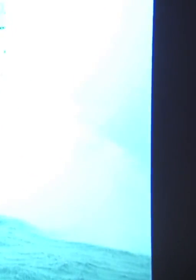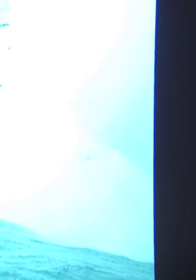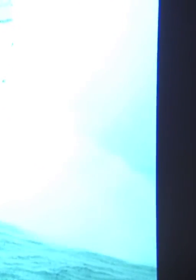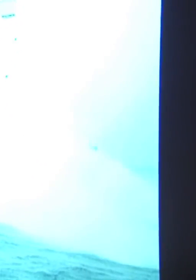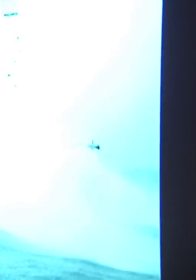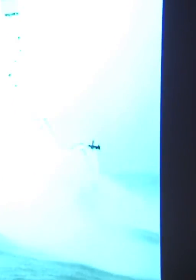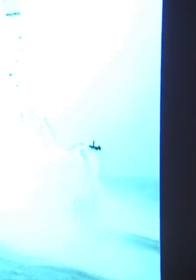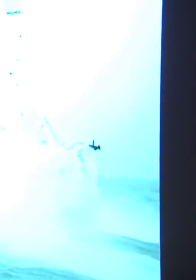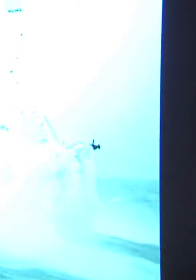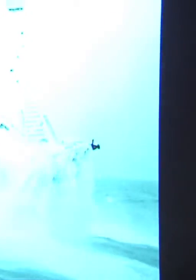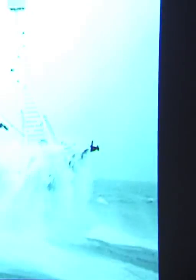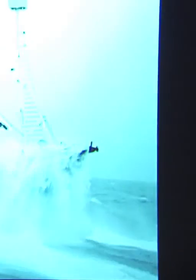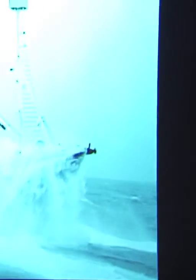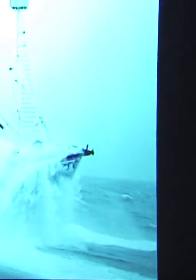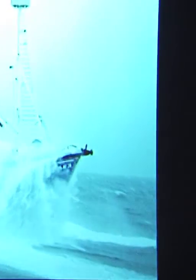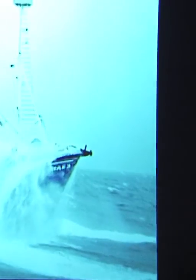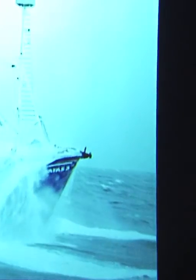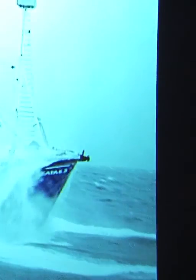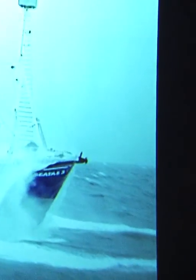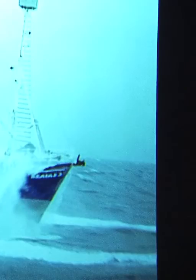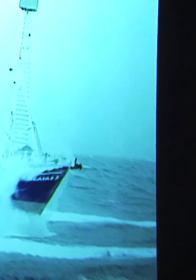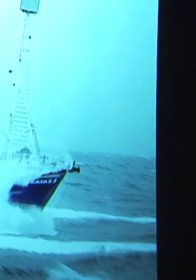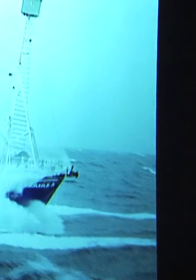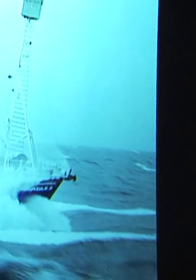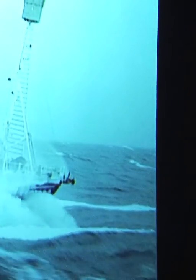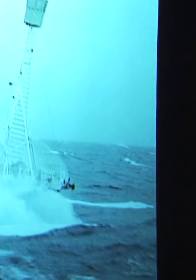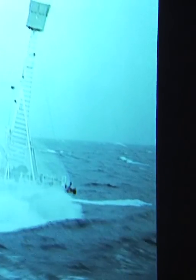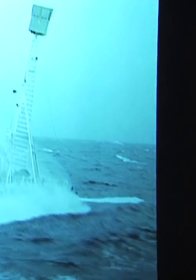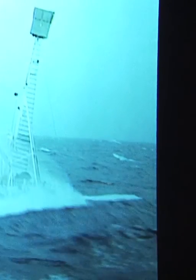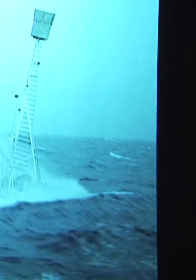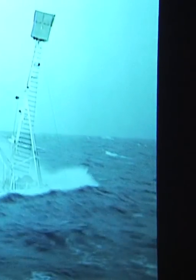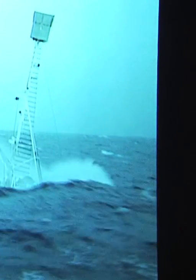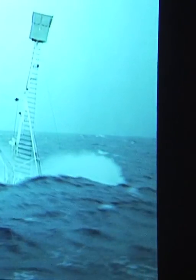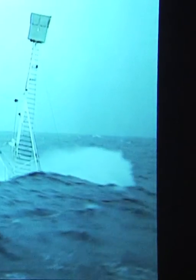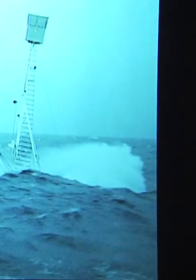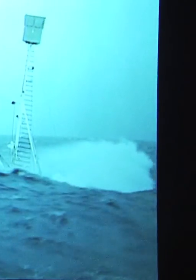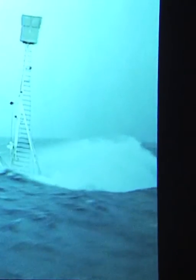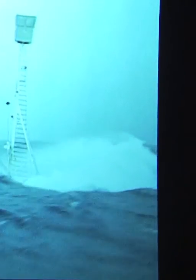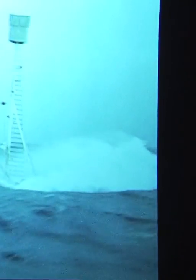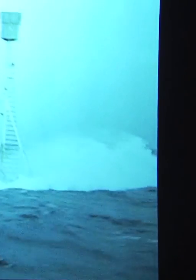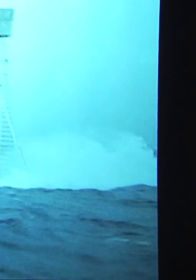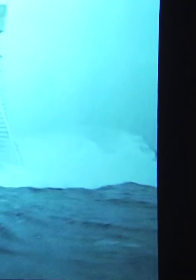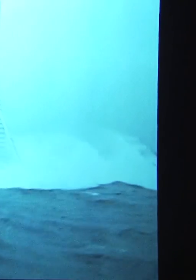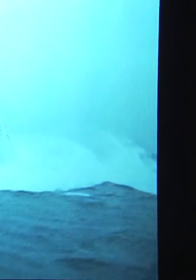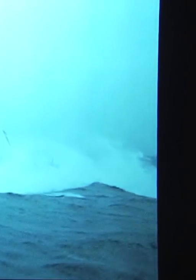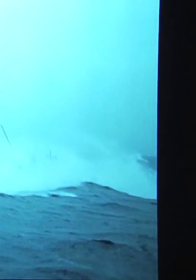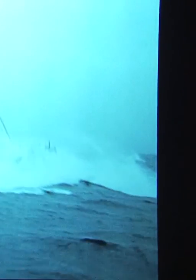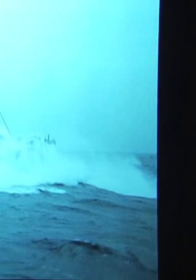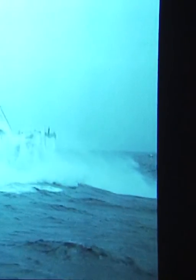The ocean. A harsh and unpredictable mistress. Mysterious and deadly.